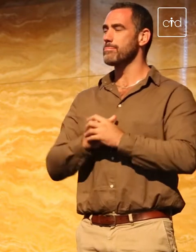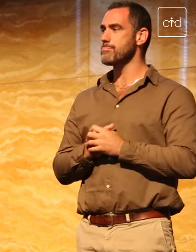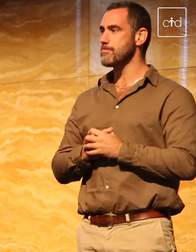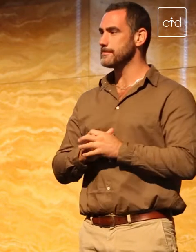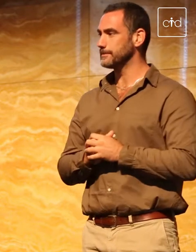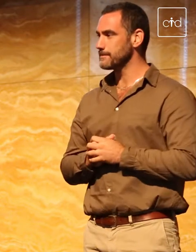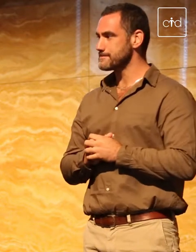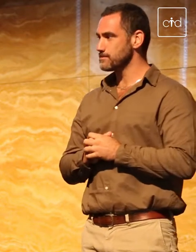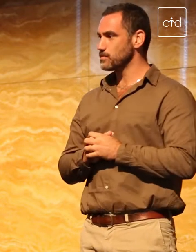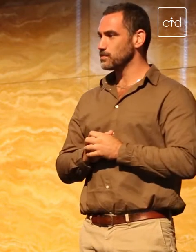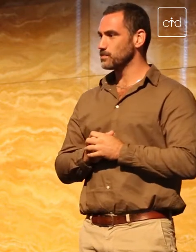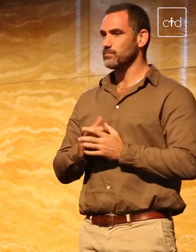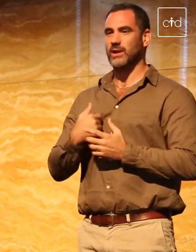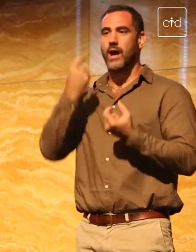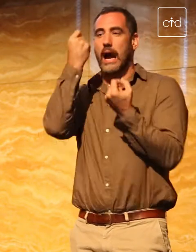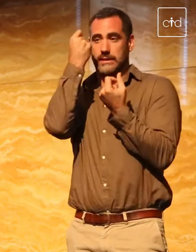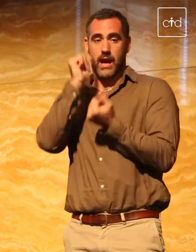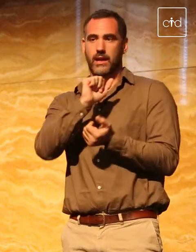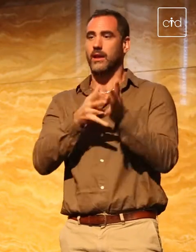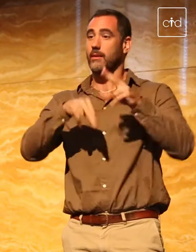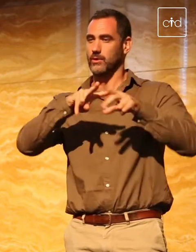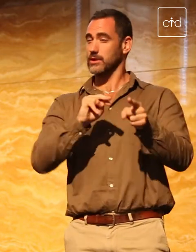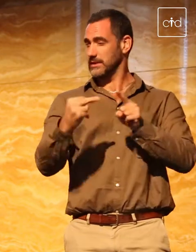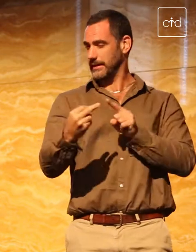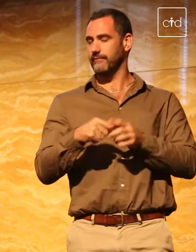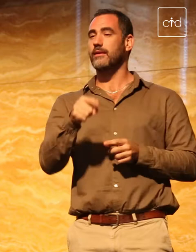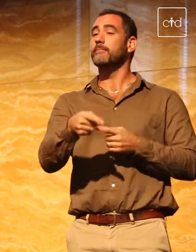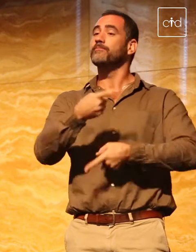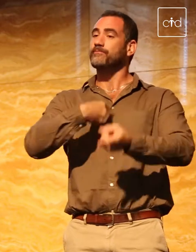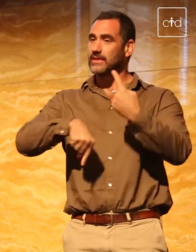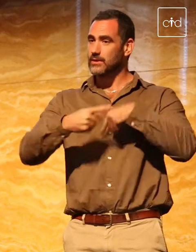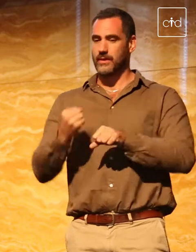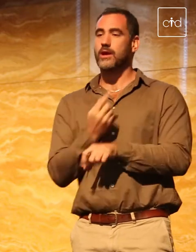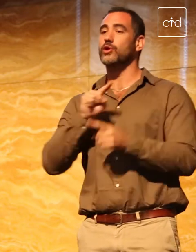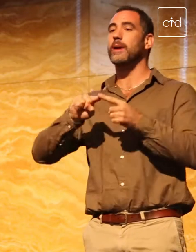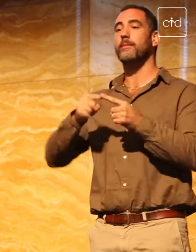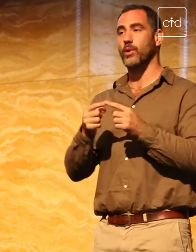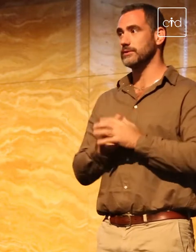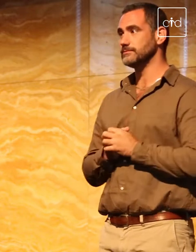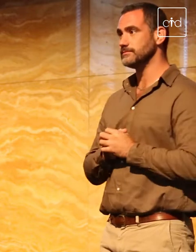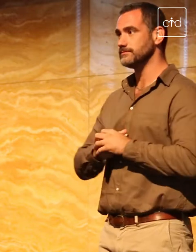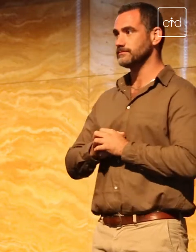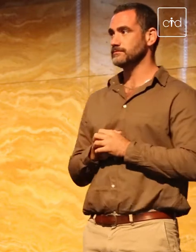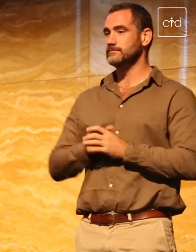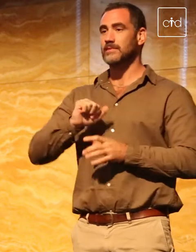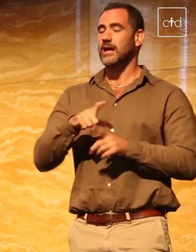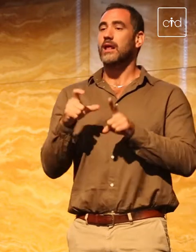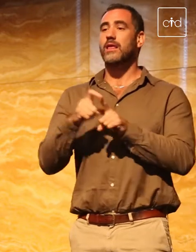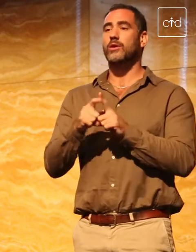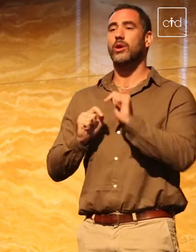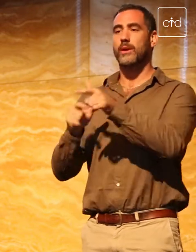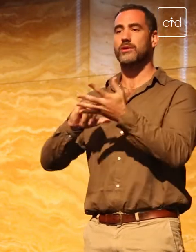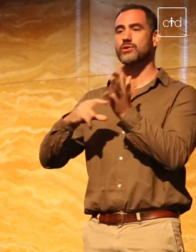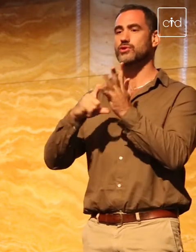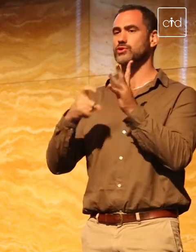position, but I understand where they're coming from. They were making the point that when their daughter was at Stockton, there were people there